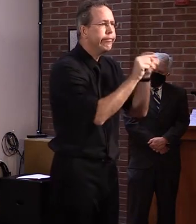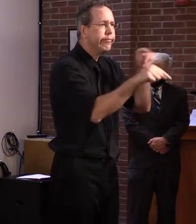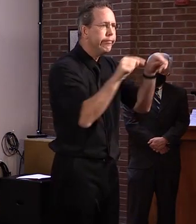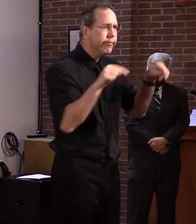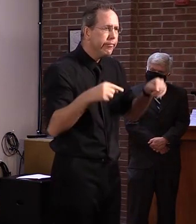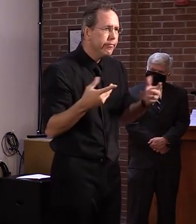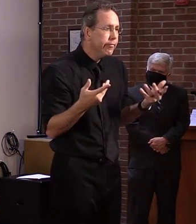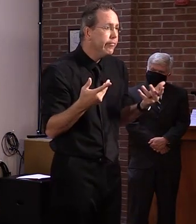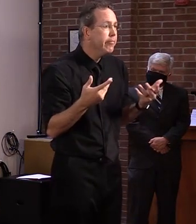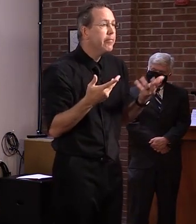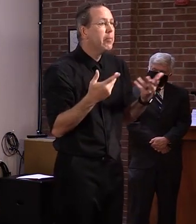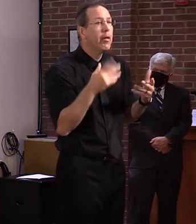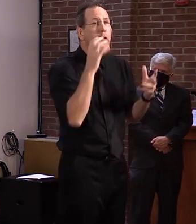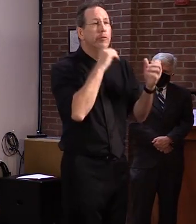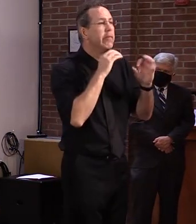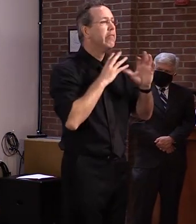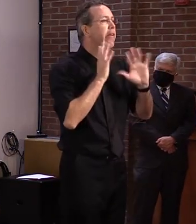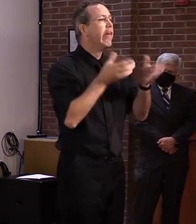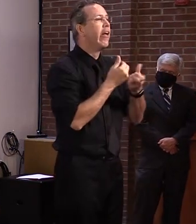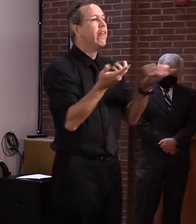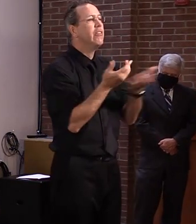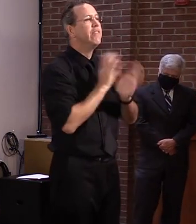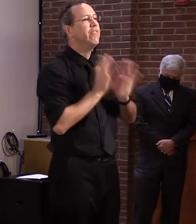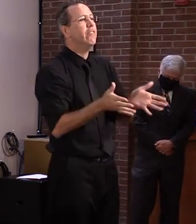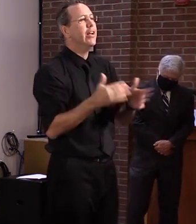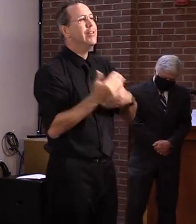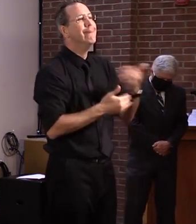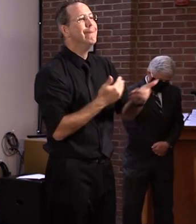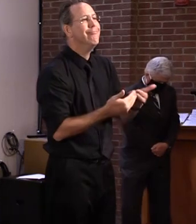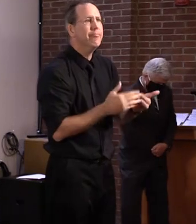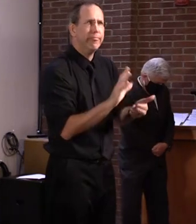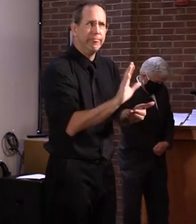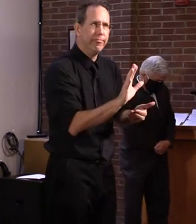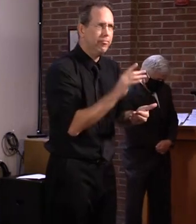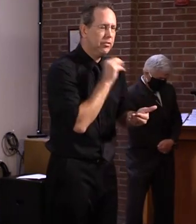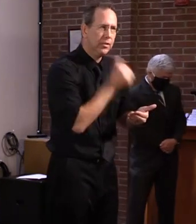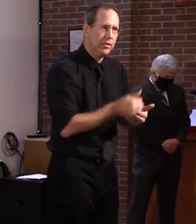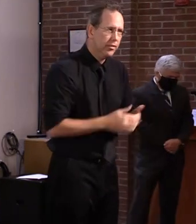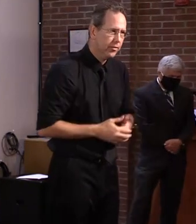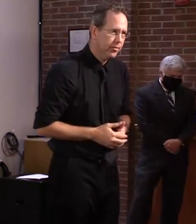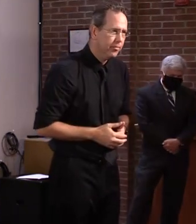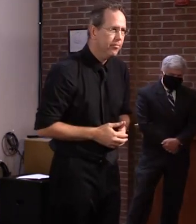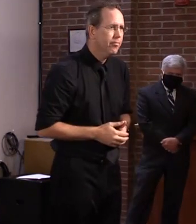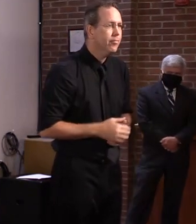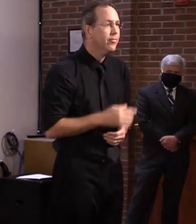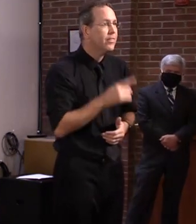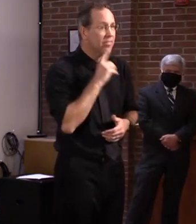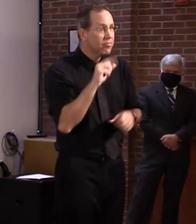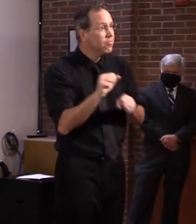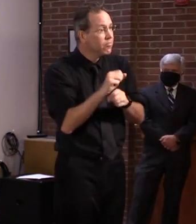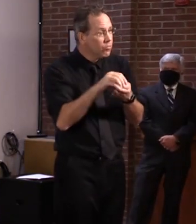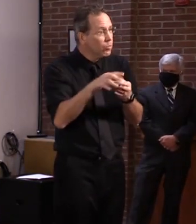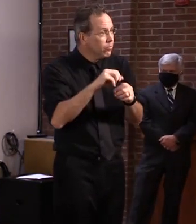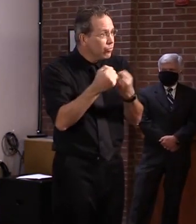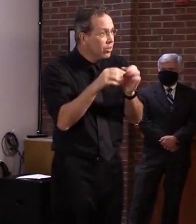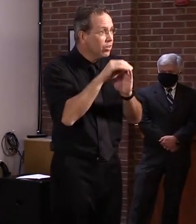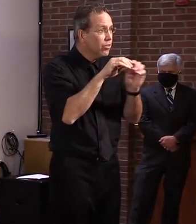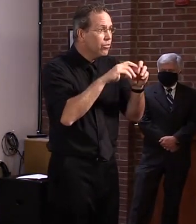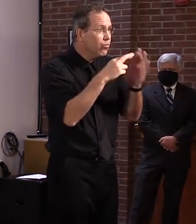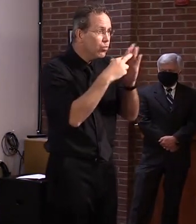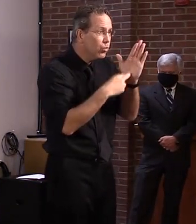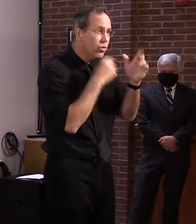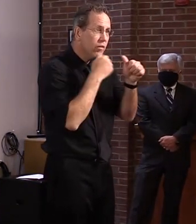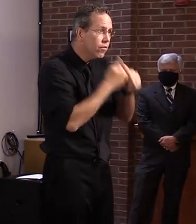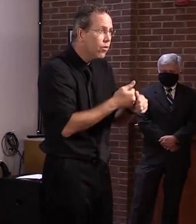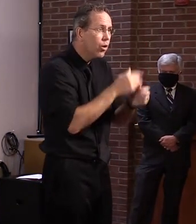happens. And we, uh, we want to make sure that, uh, when they break the rules, that something does happen. Great. Uh, who,